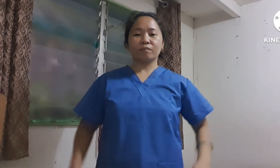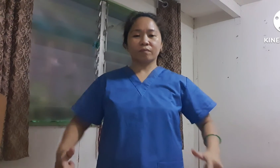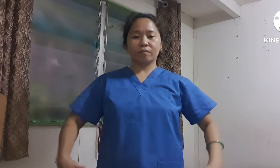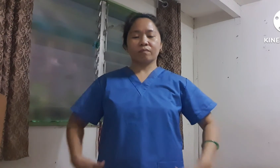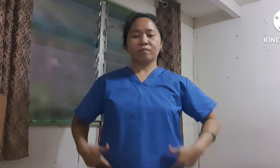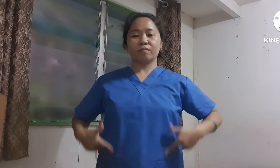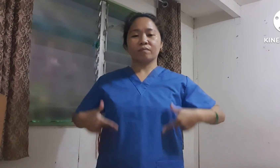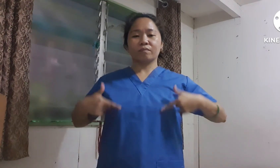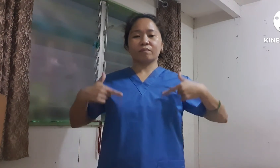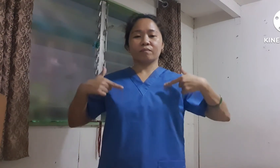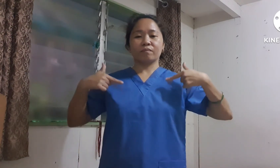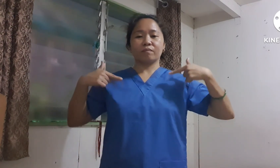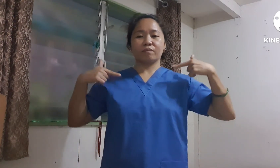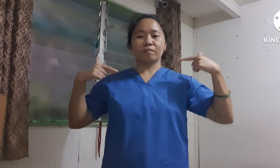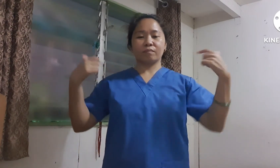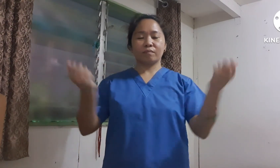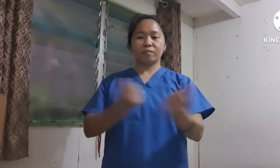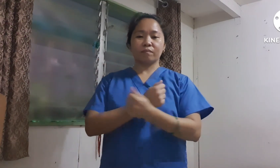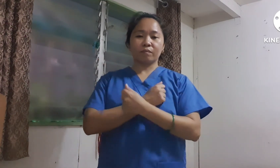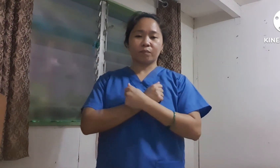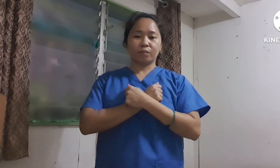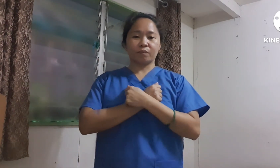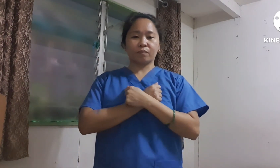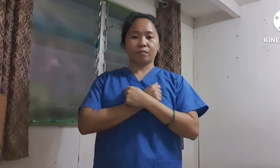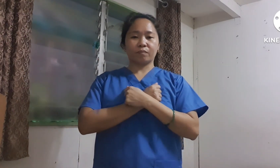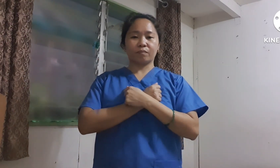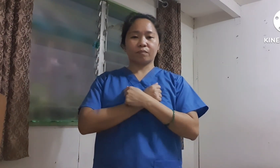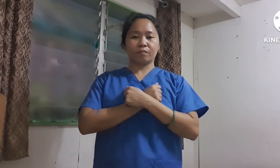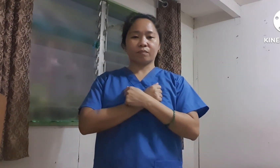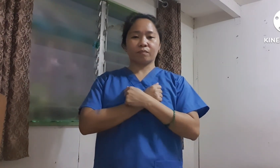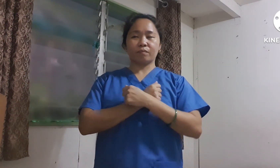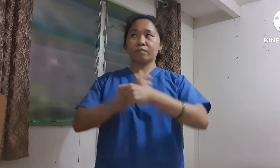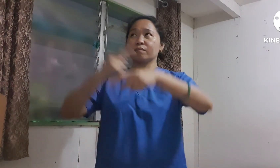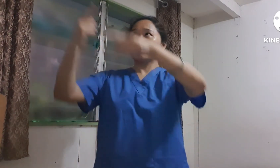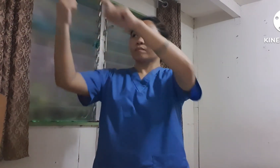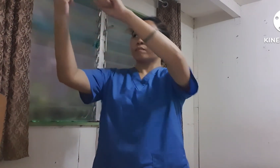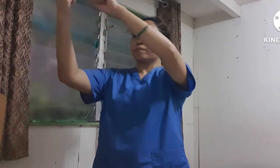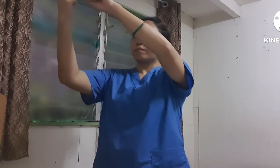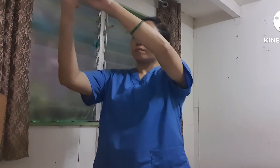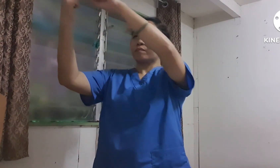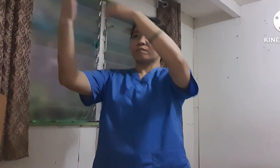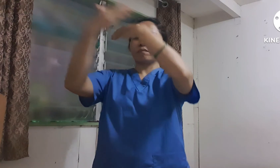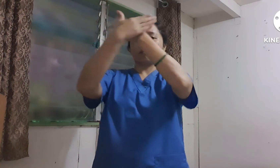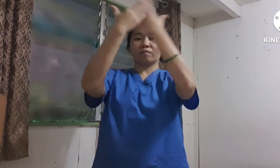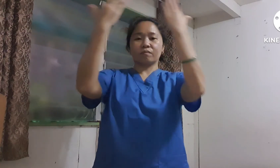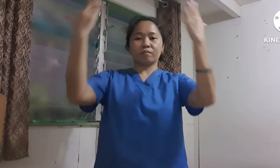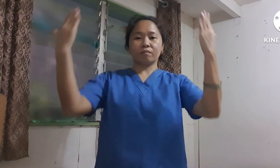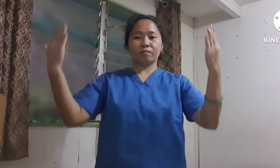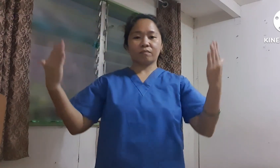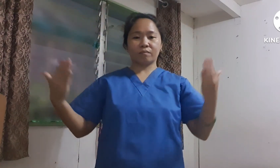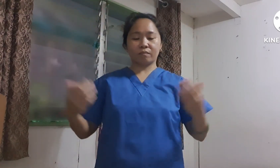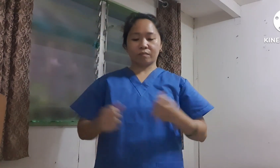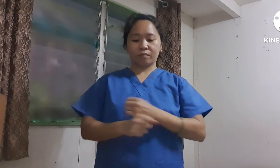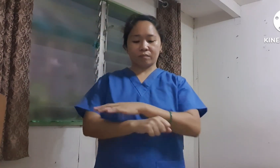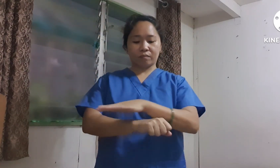because I free,